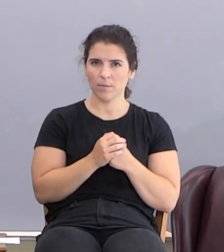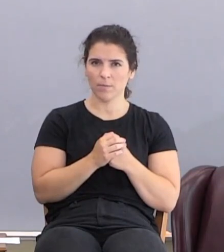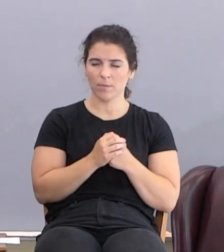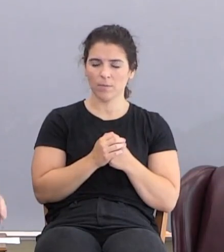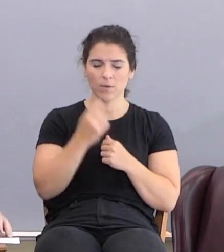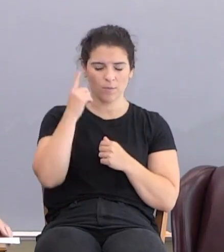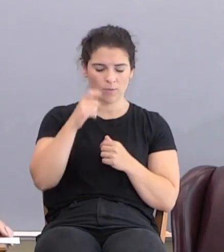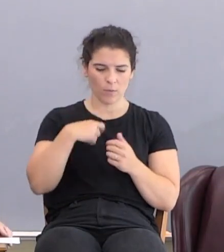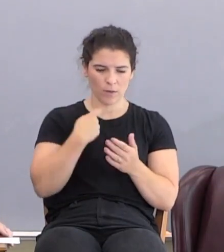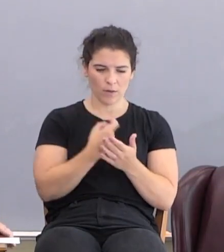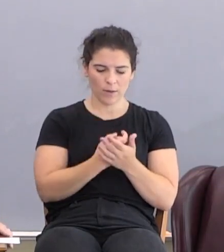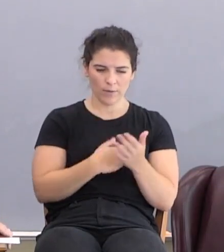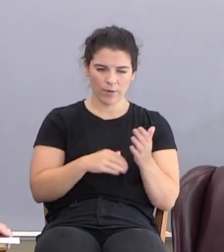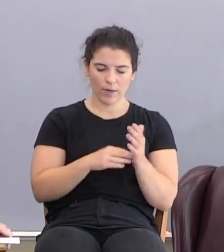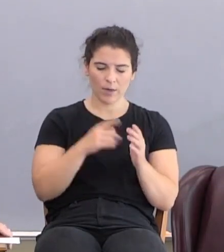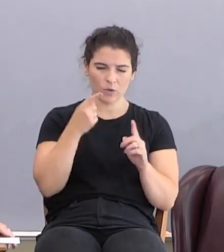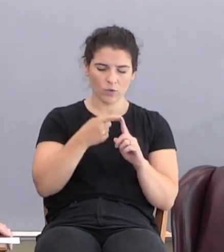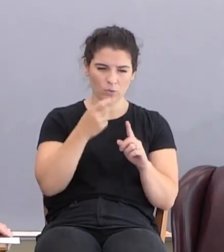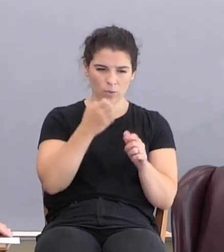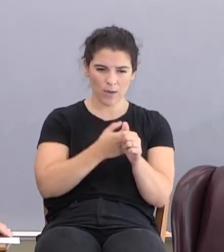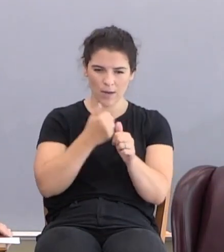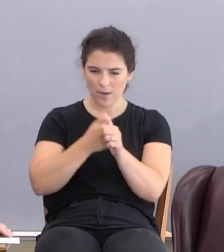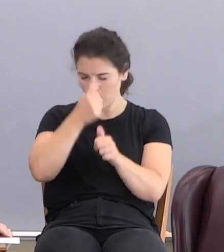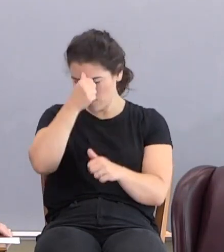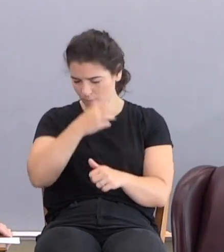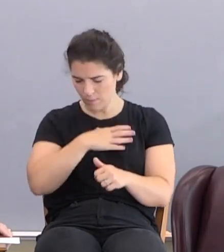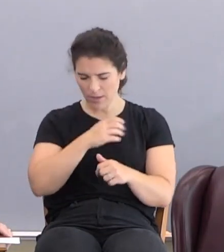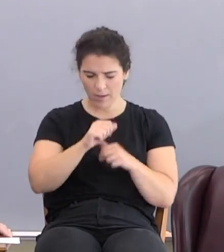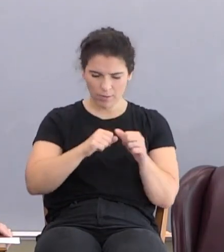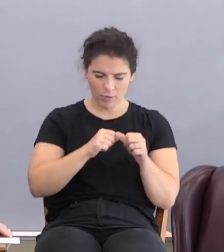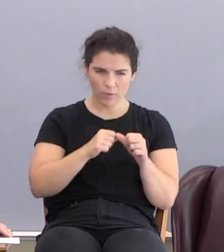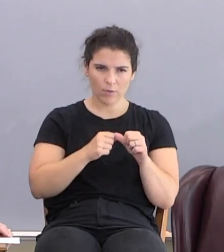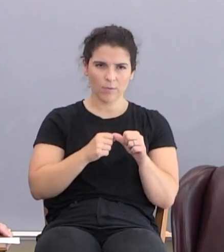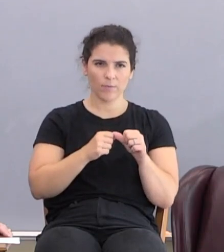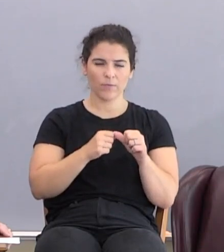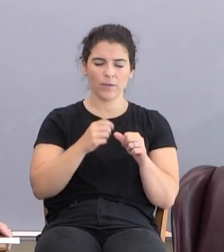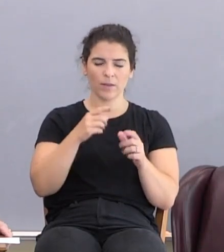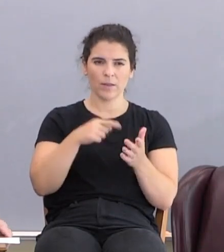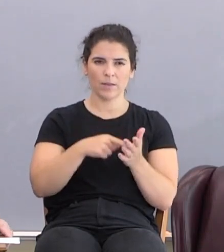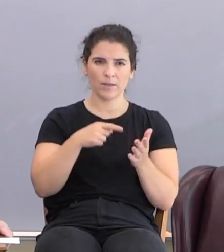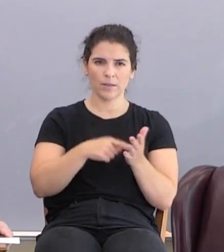For I testify again to every man that is circumcised, he is a debtor of the whole law.